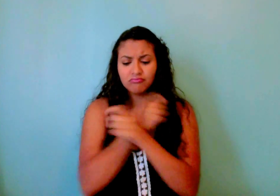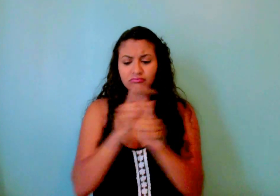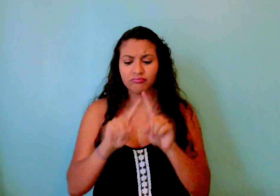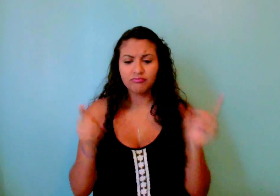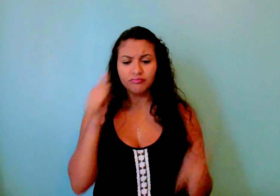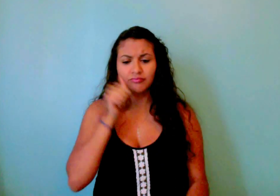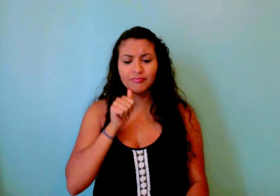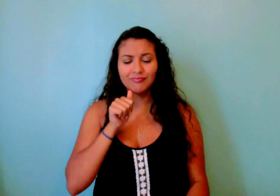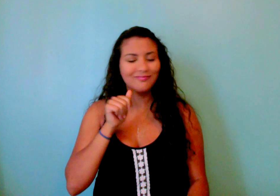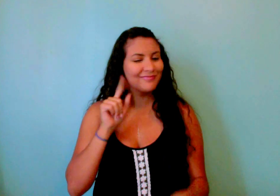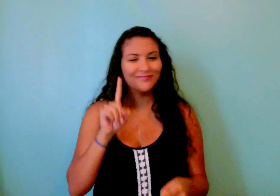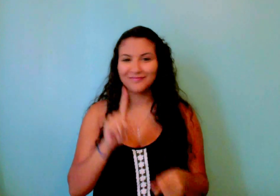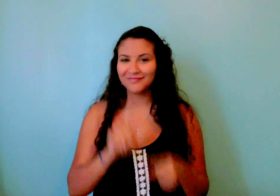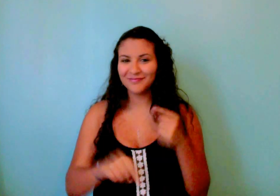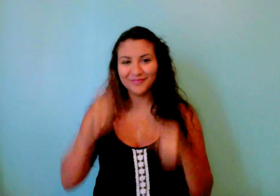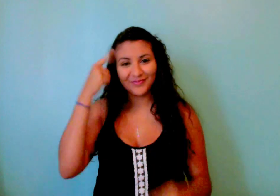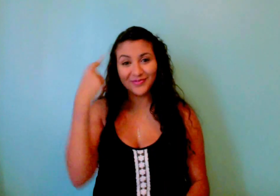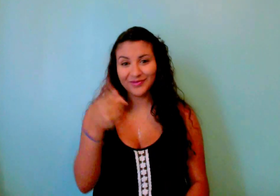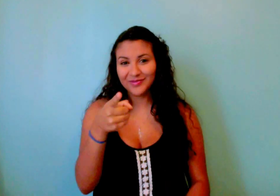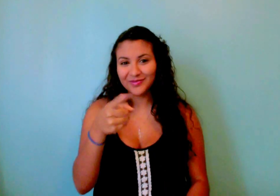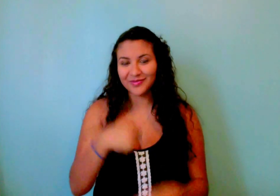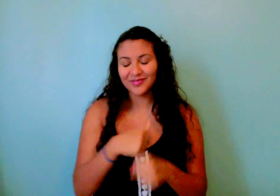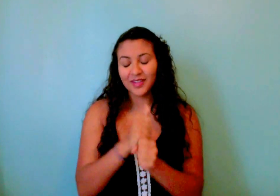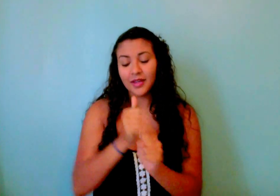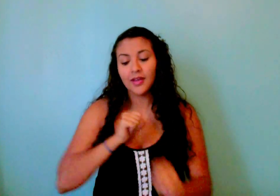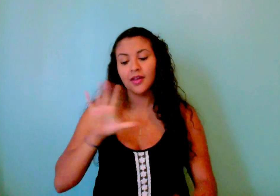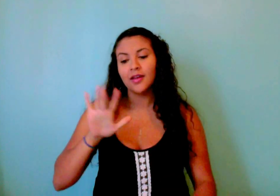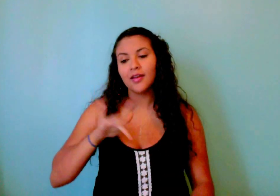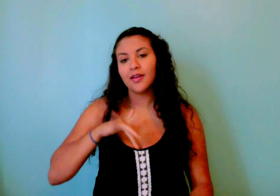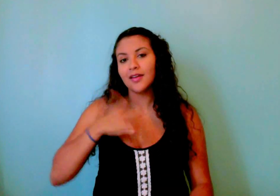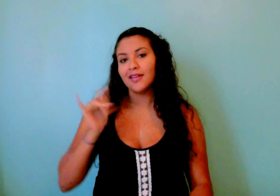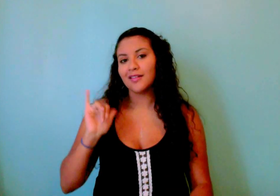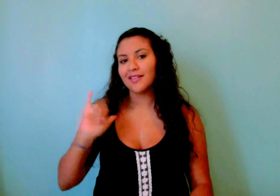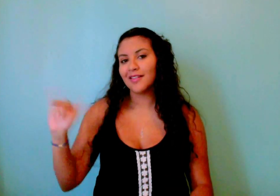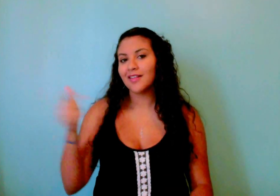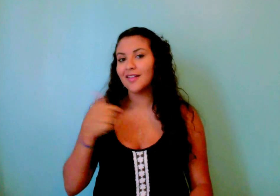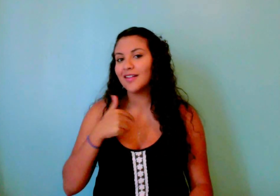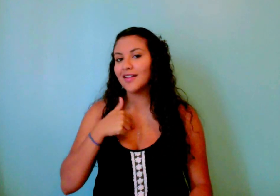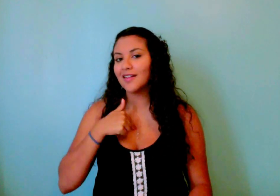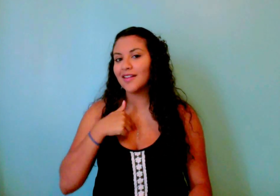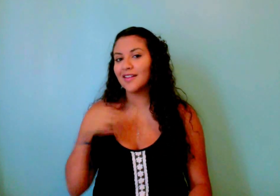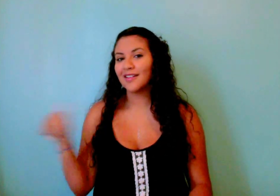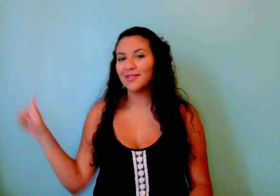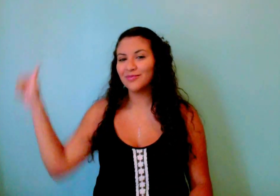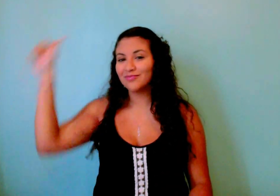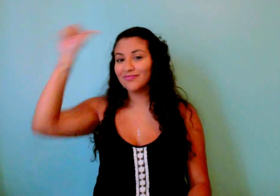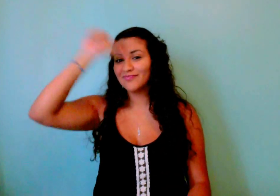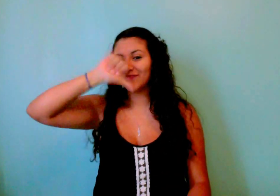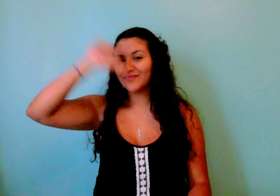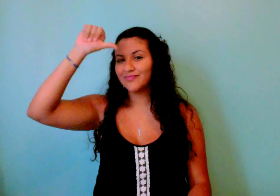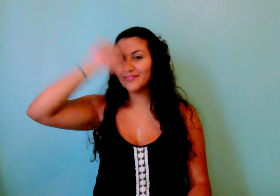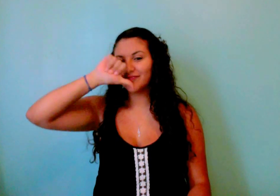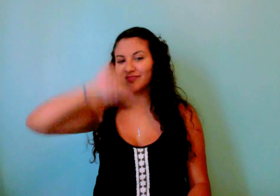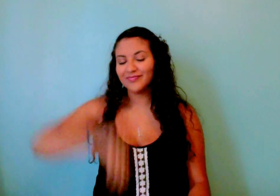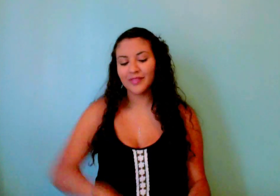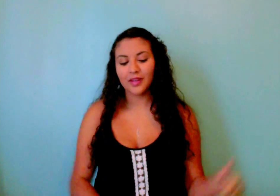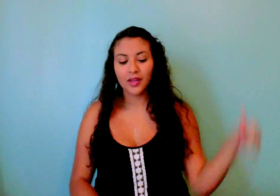love another girl Cause you, you make me feel like I'm intoxicated